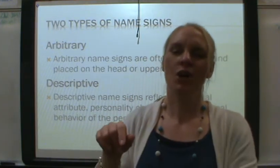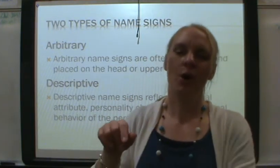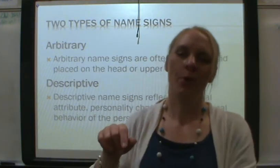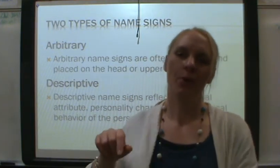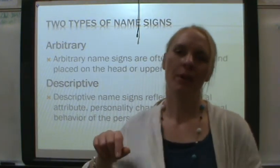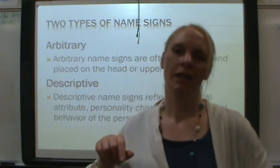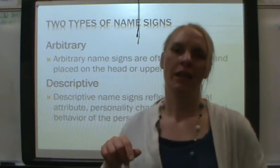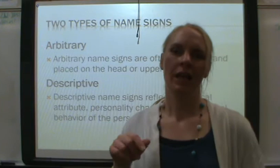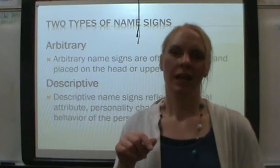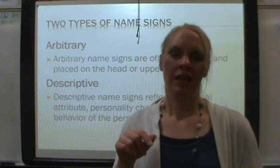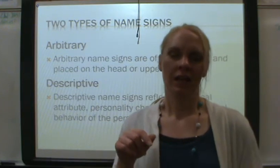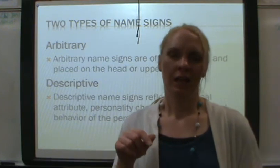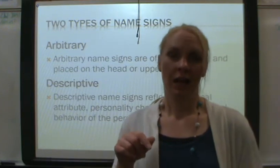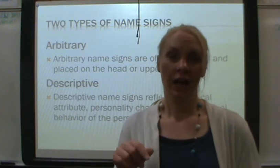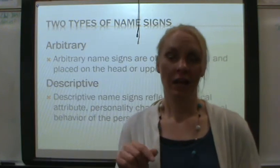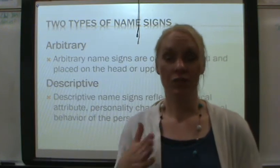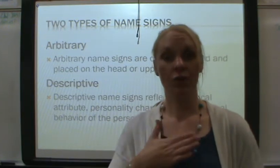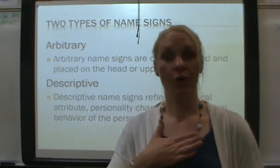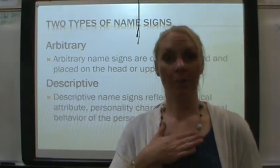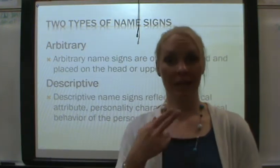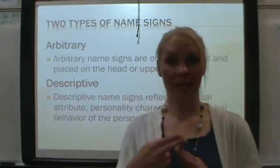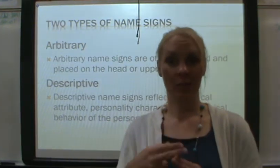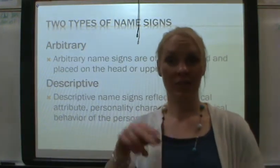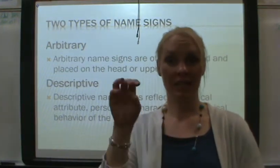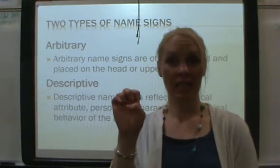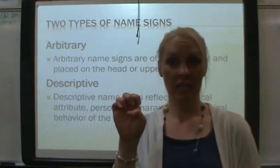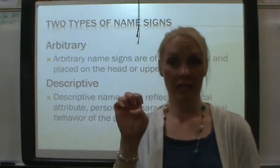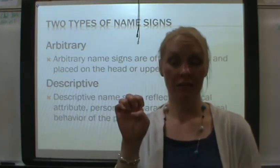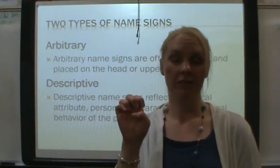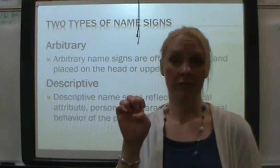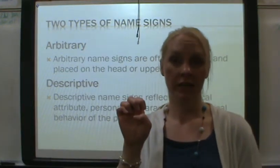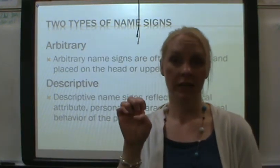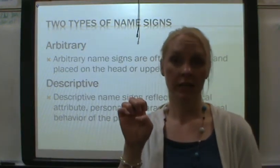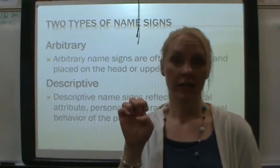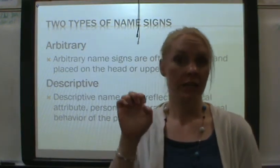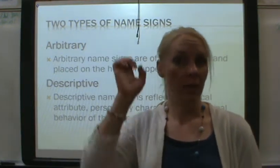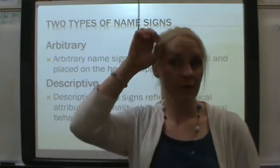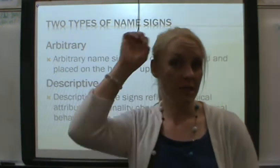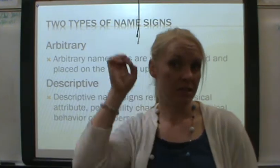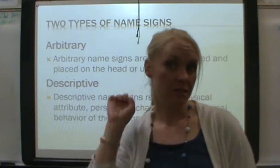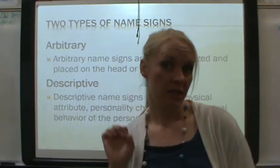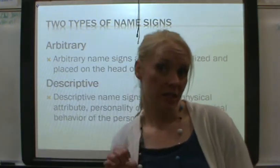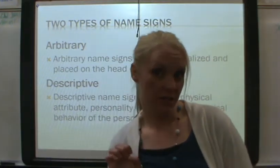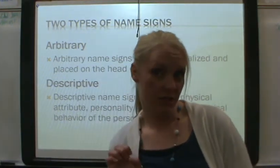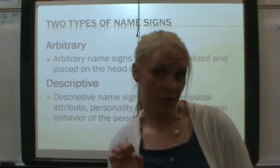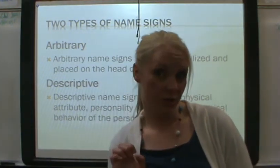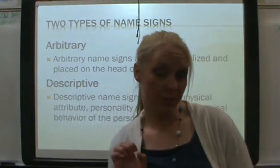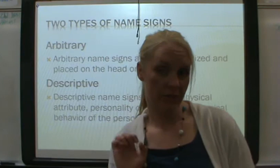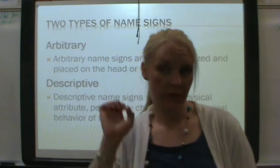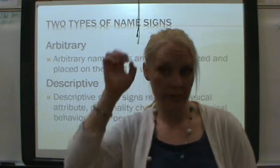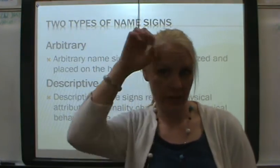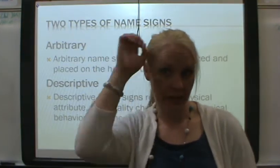So, so my name with an E. Right? Now this is a descriptive name sign.